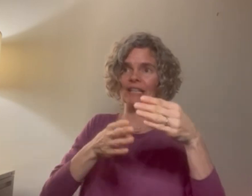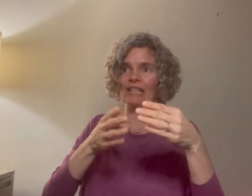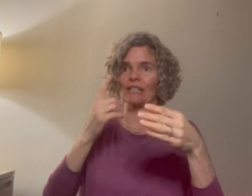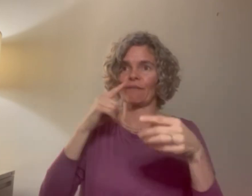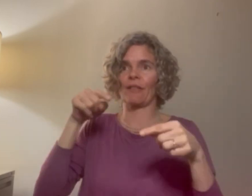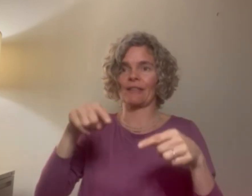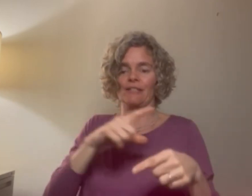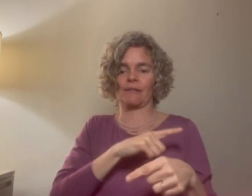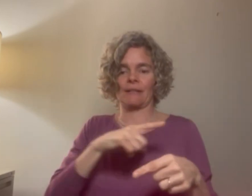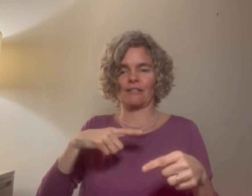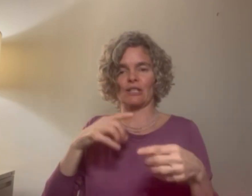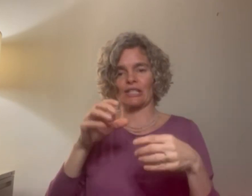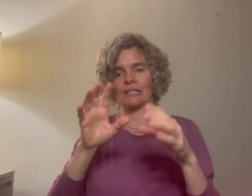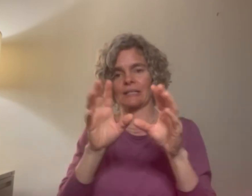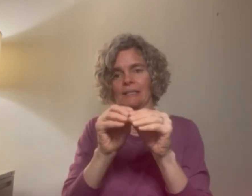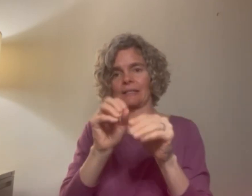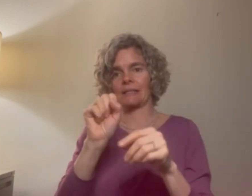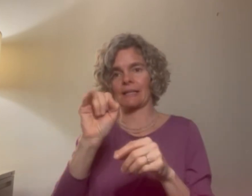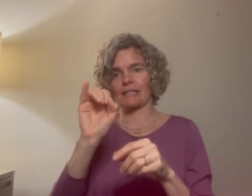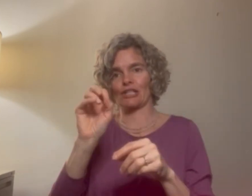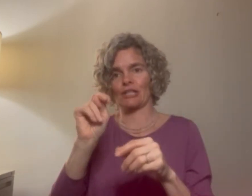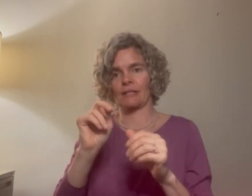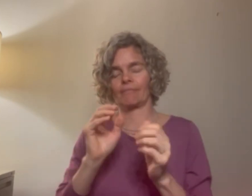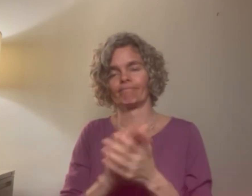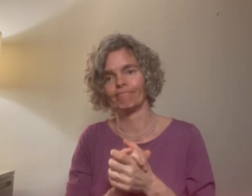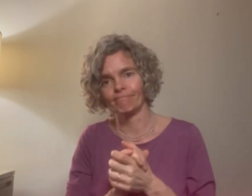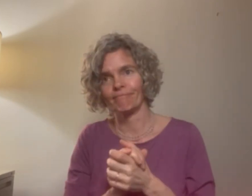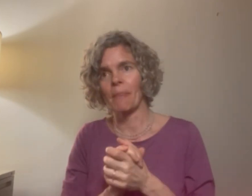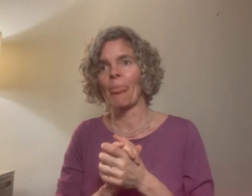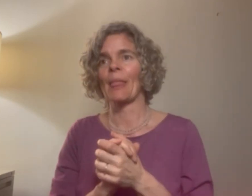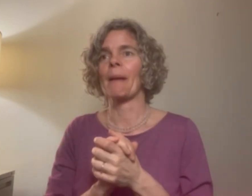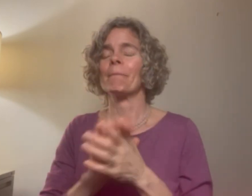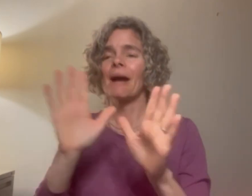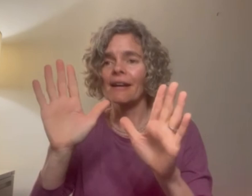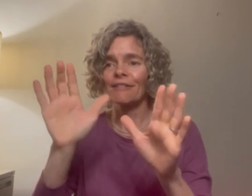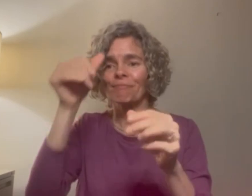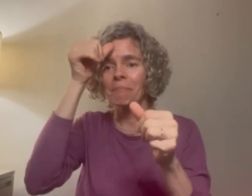I don't know what do, but I don't know